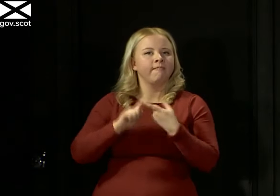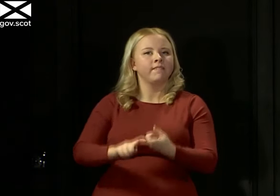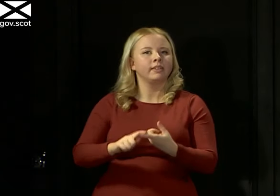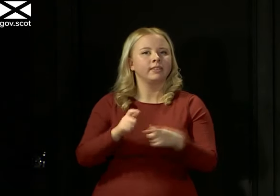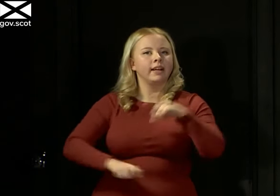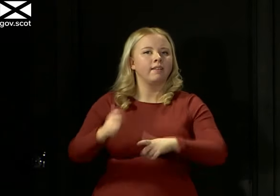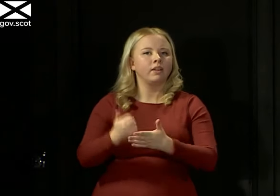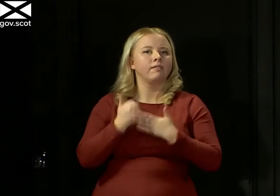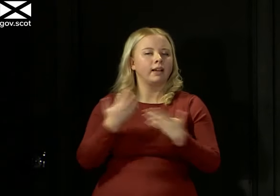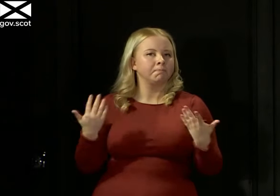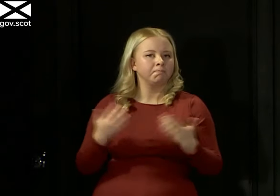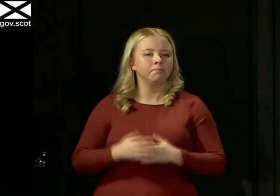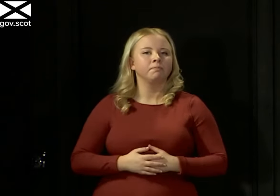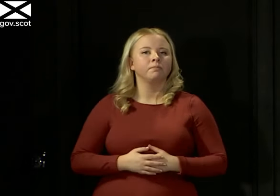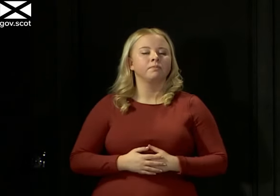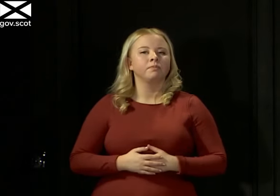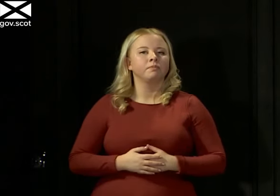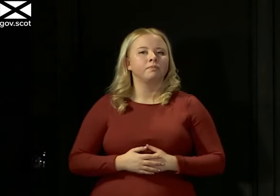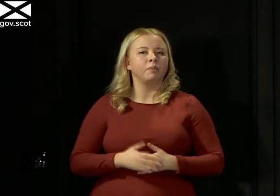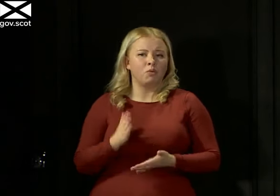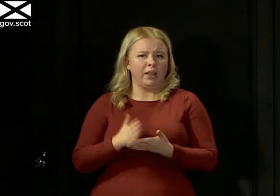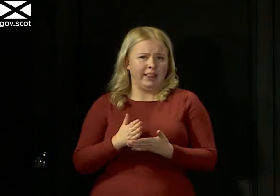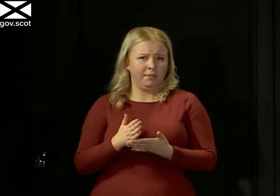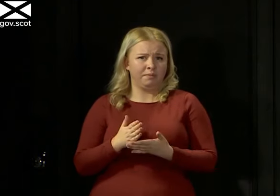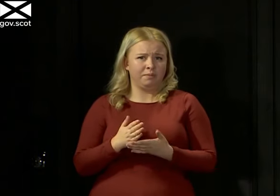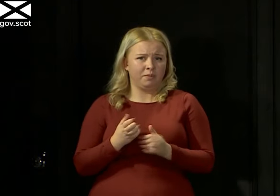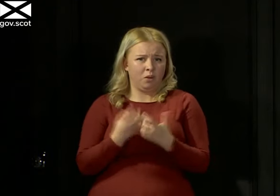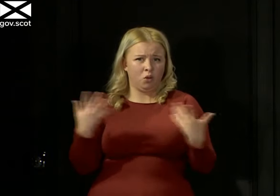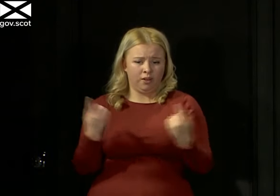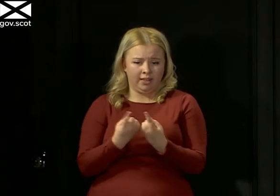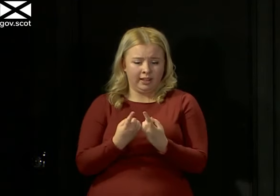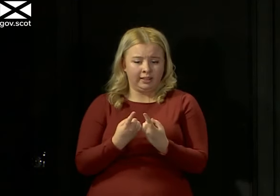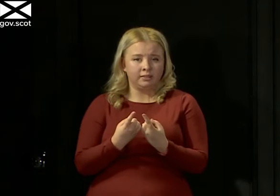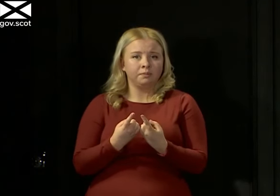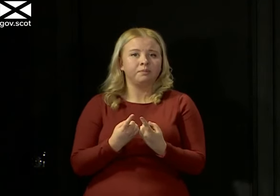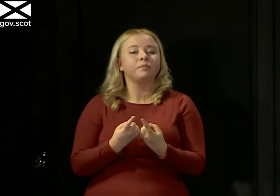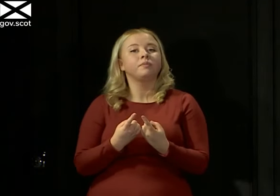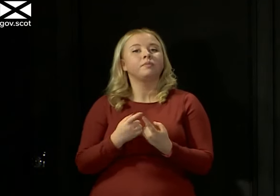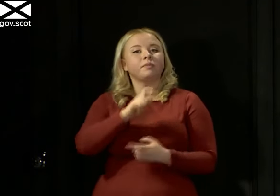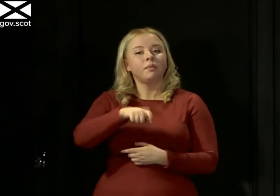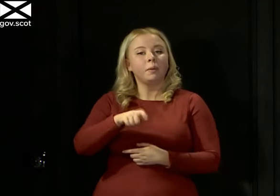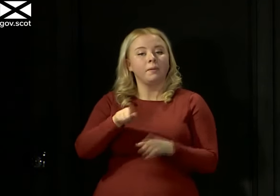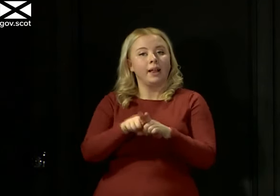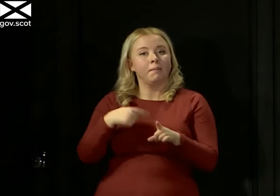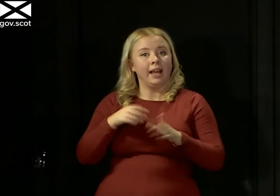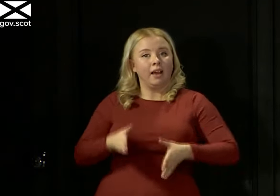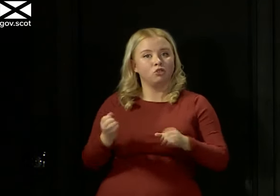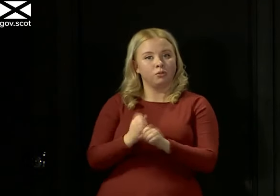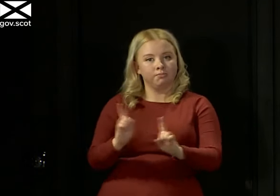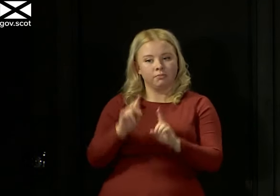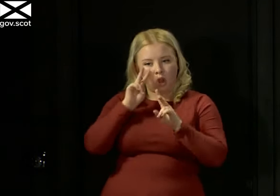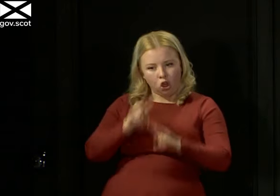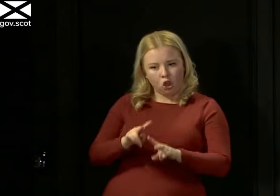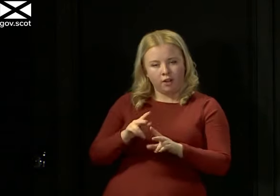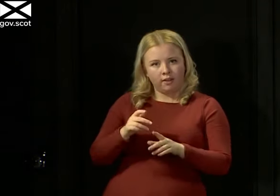is, but, you know, ultimately on many of these things, what people like me have to do is look at all of the